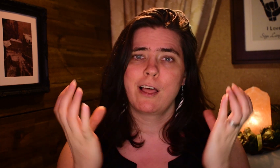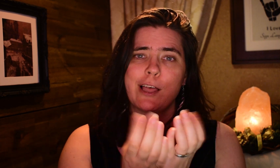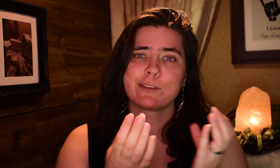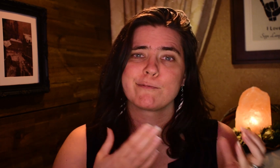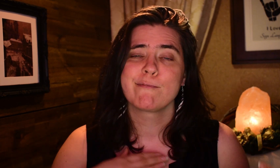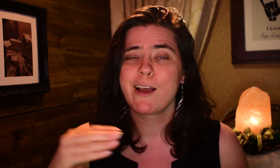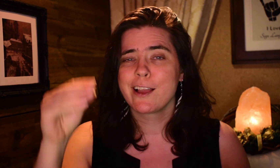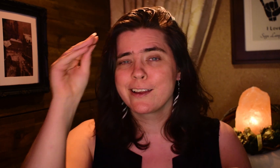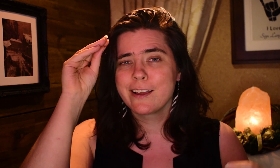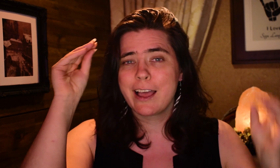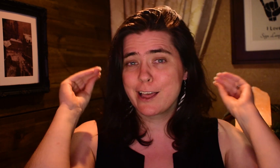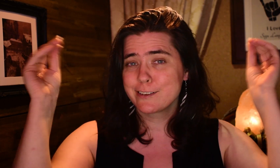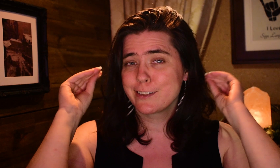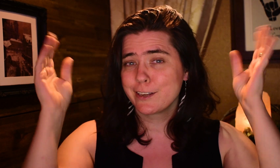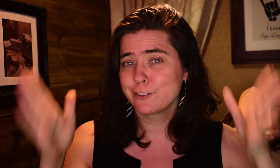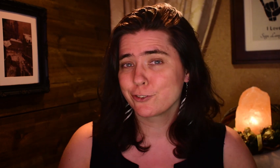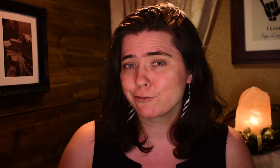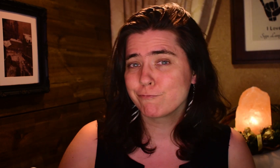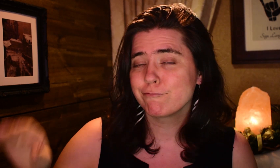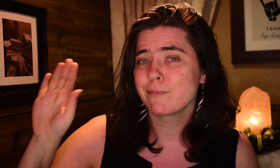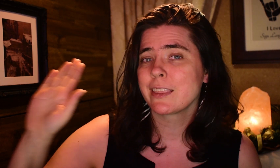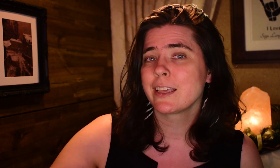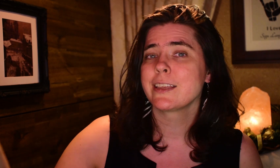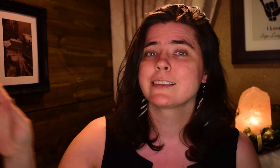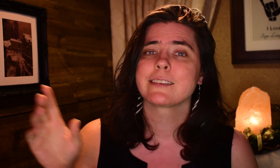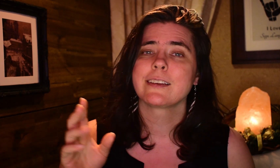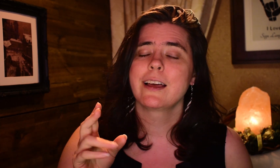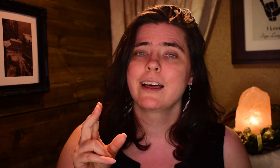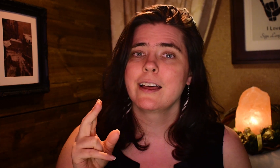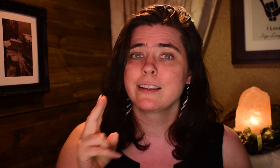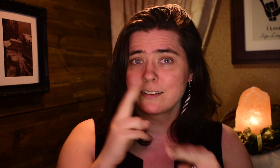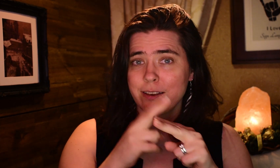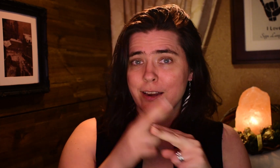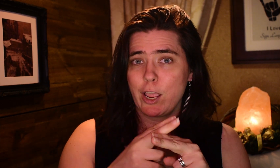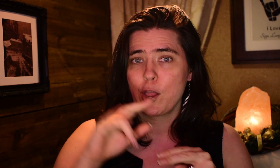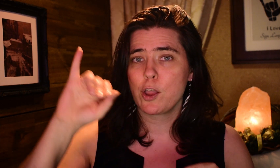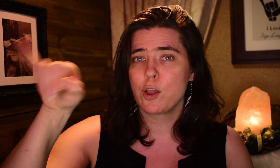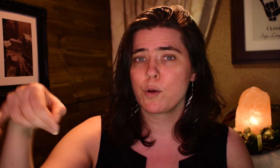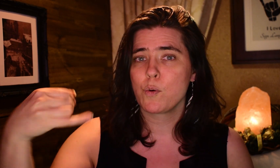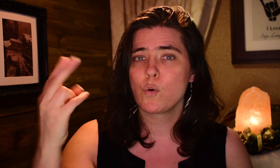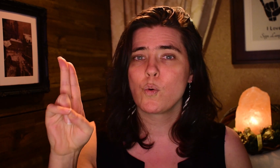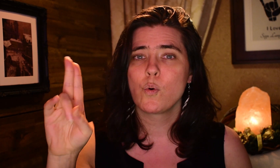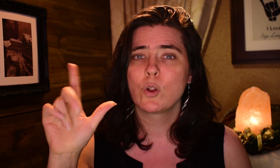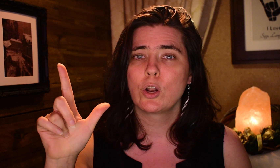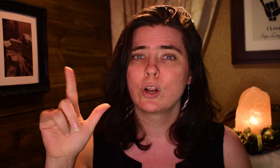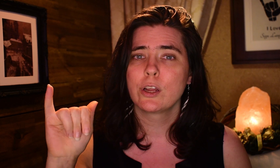I took a class and my teacher, his name was Julio.